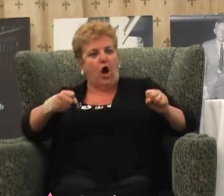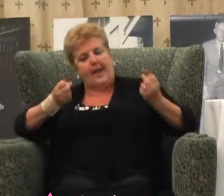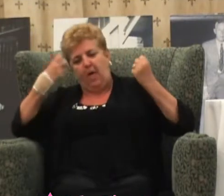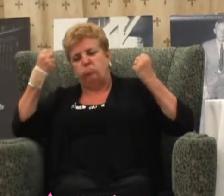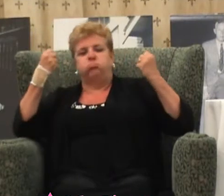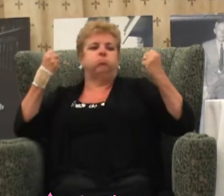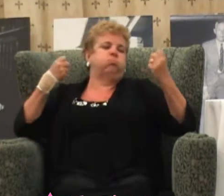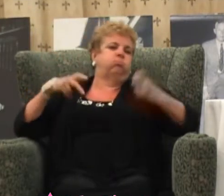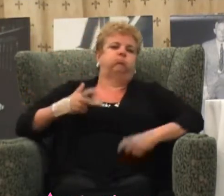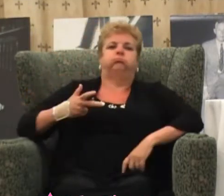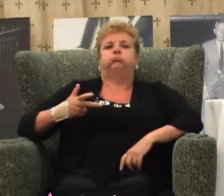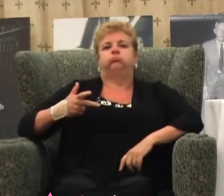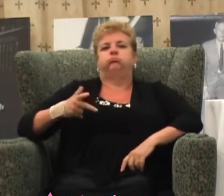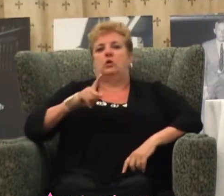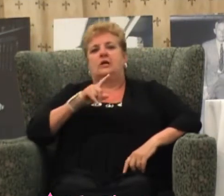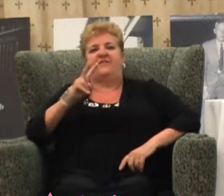Vegas and joined the show out there.